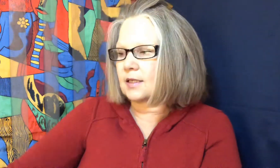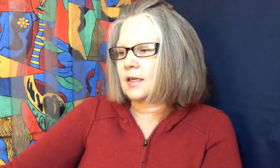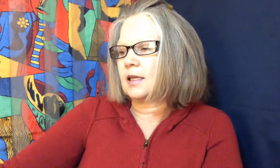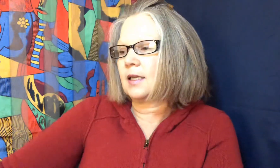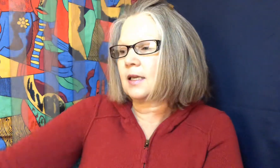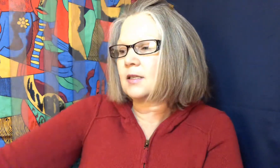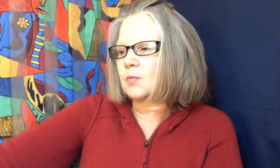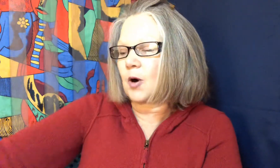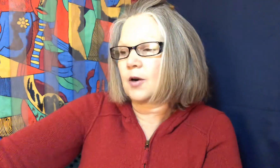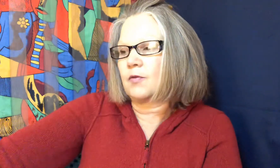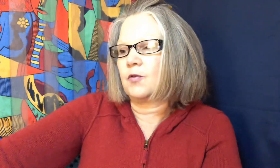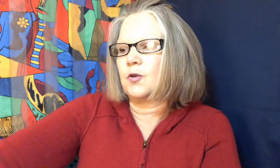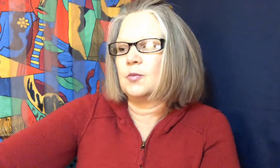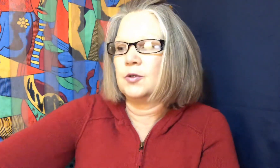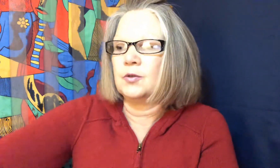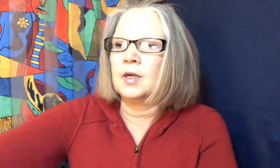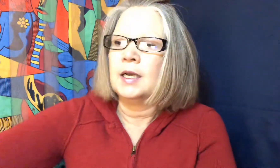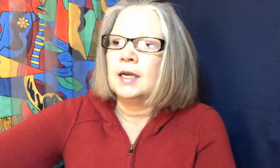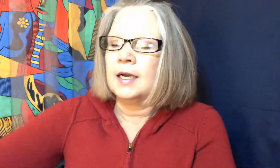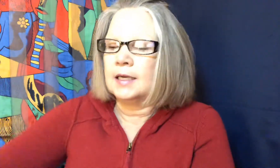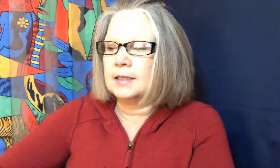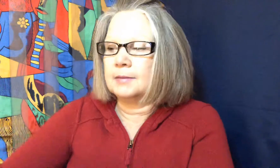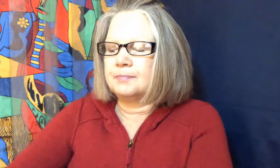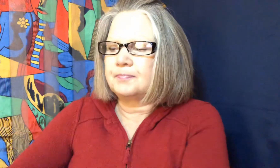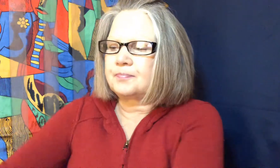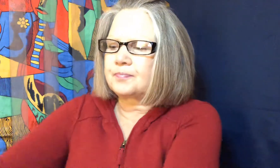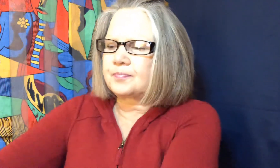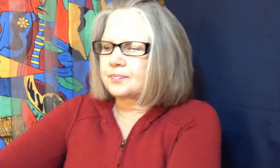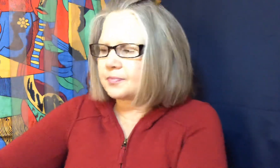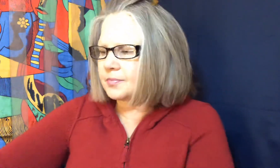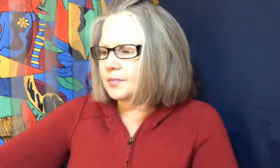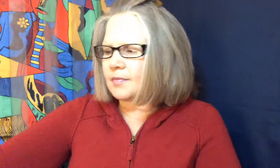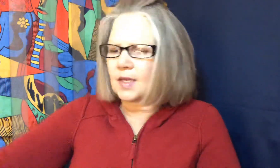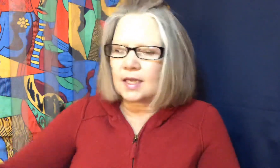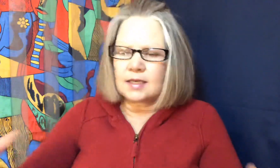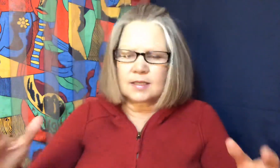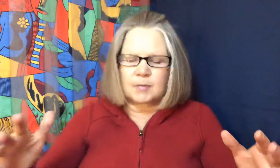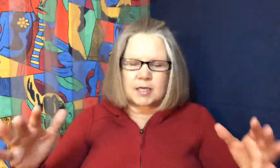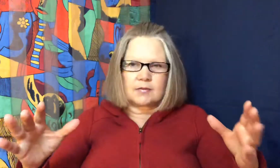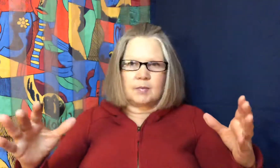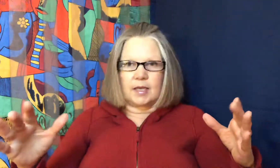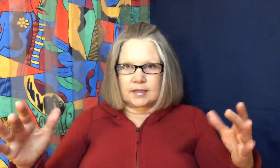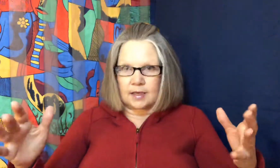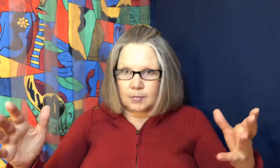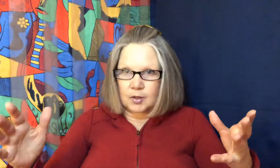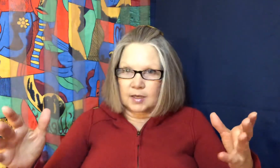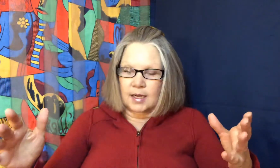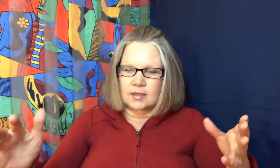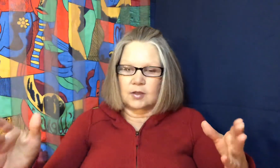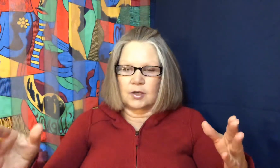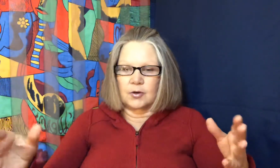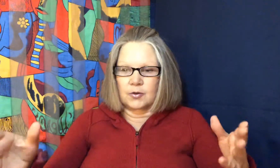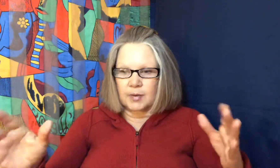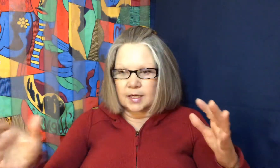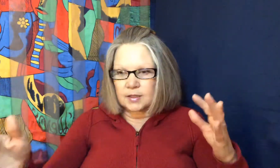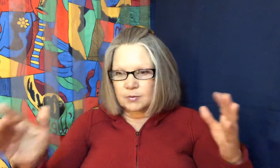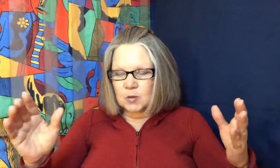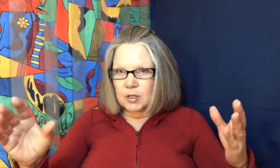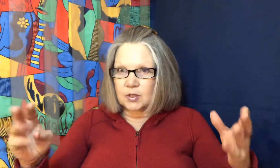and and that is part of the full moon and it's because of the magnetic pull it has on the earth right it's responsible